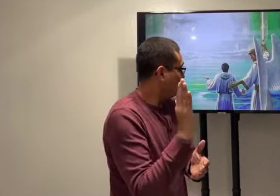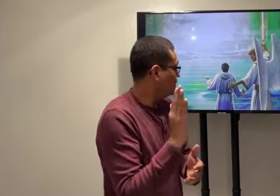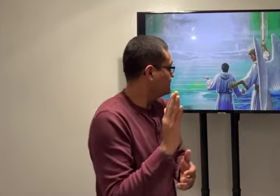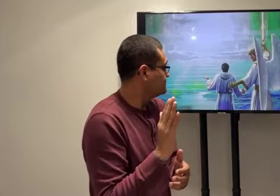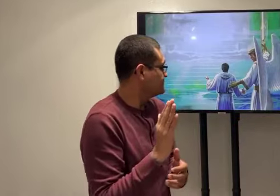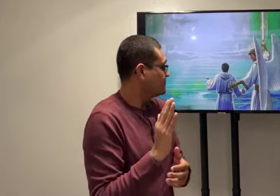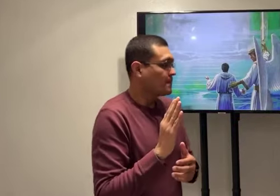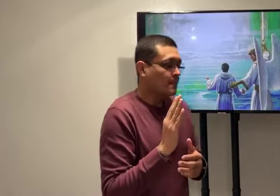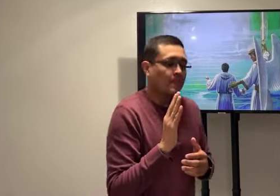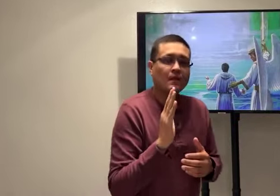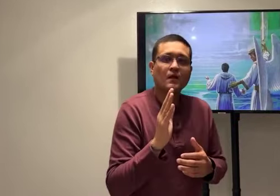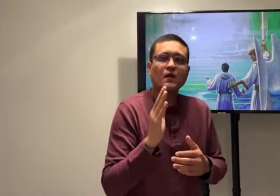Okay, all right.